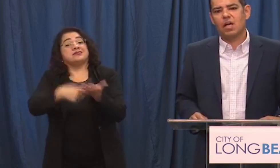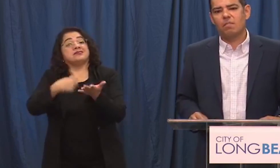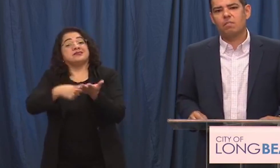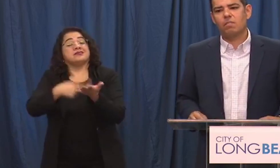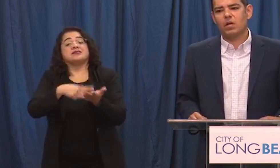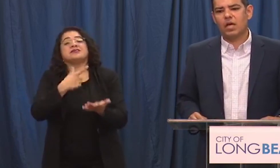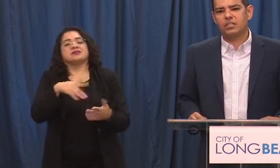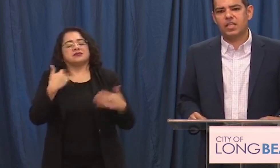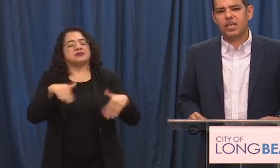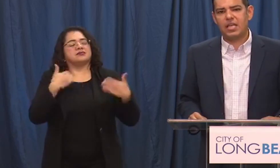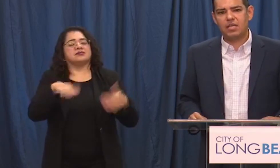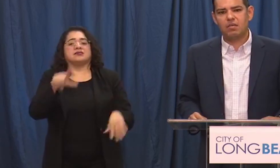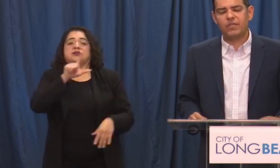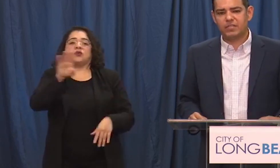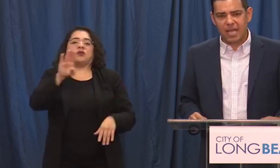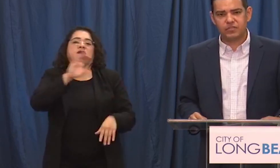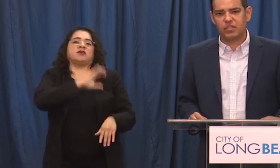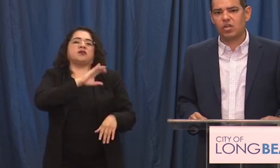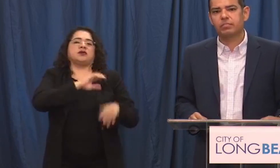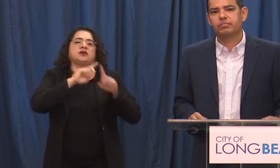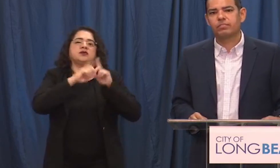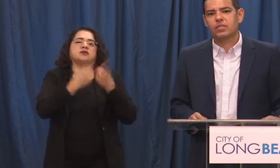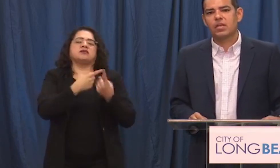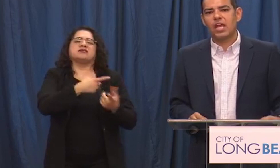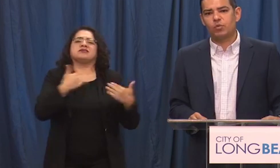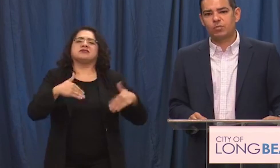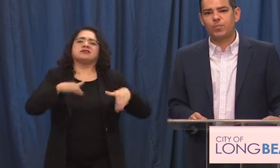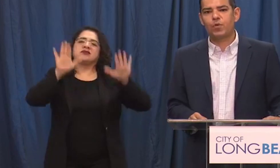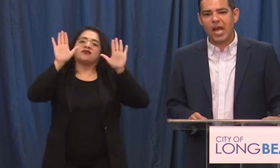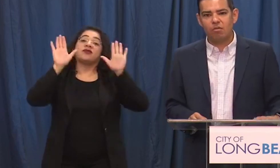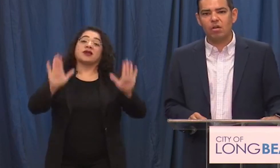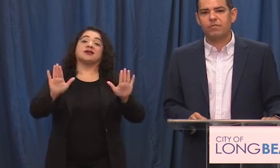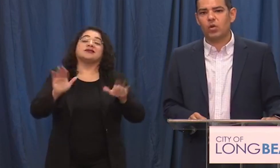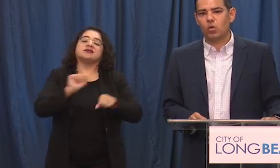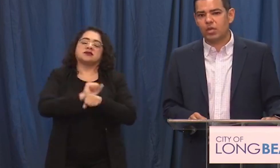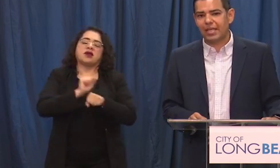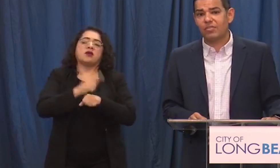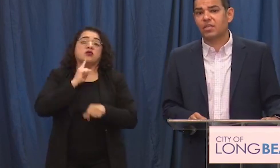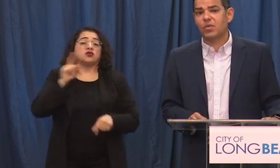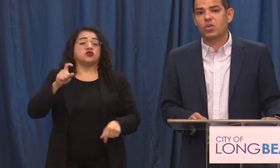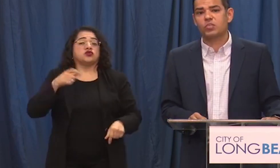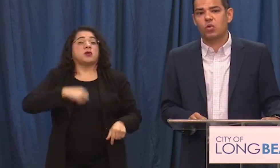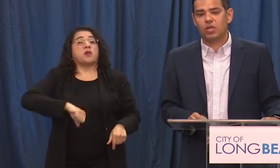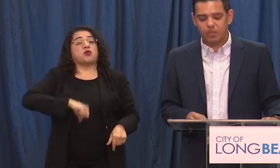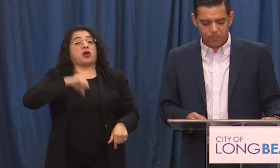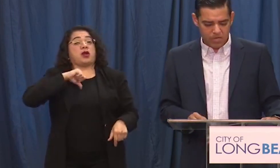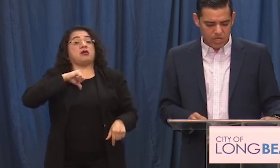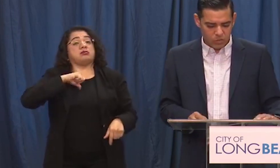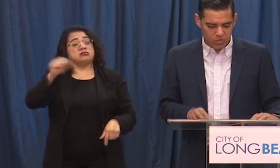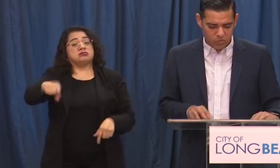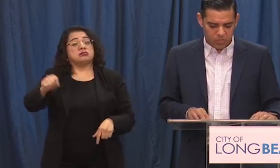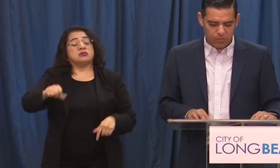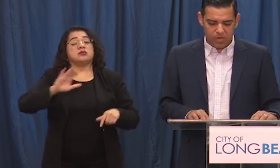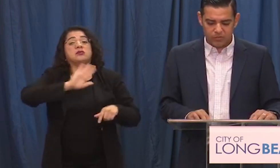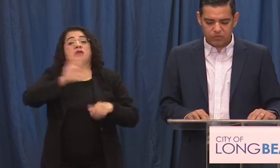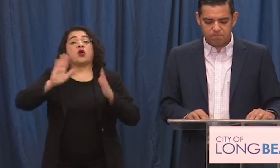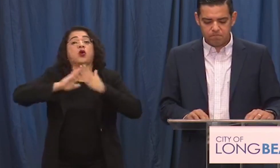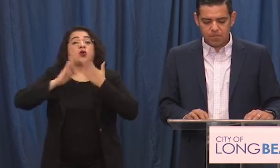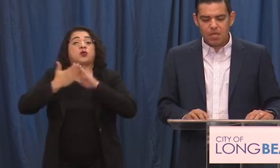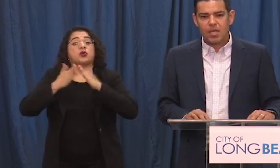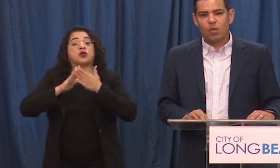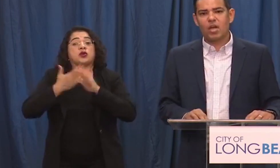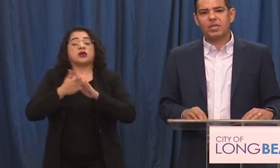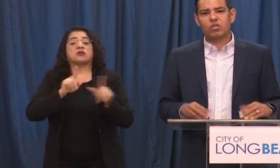did a fantastic job and we should be proud of their work and the community's work in doing the response